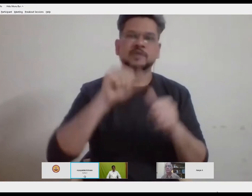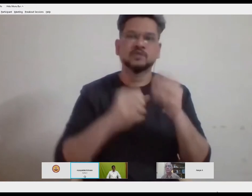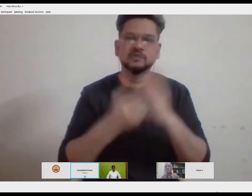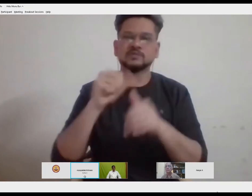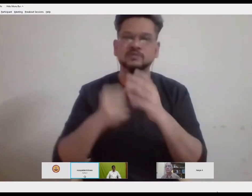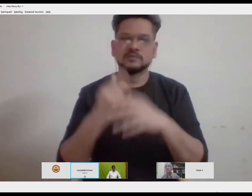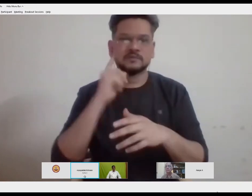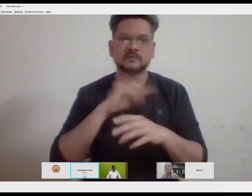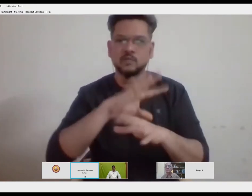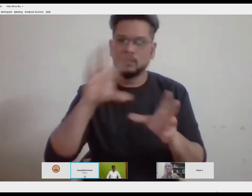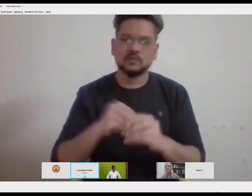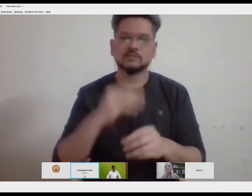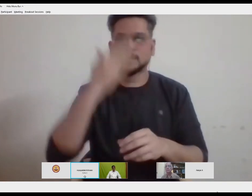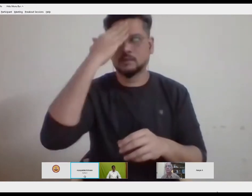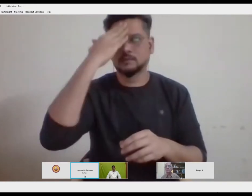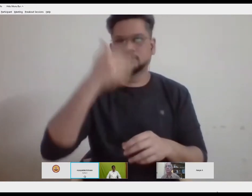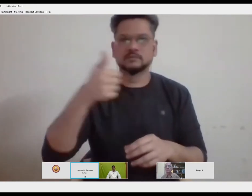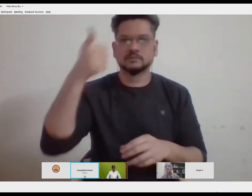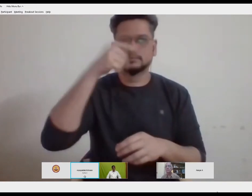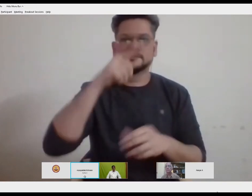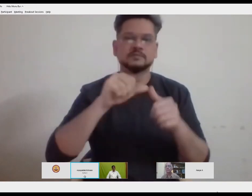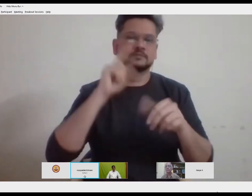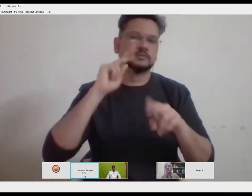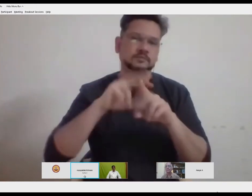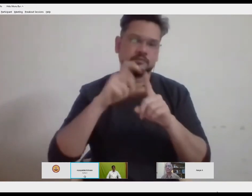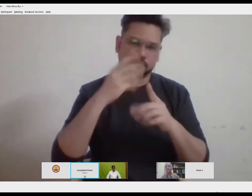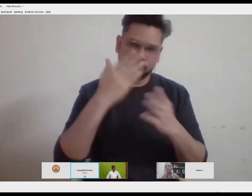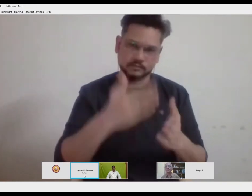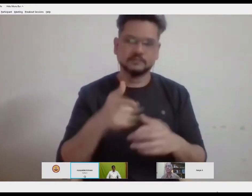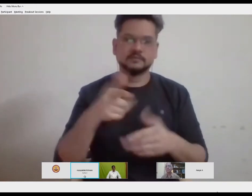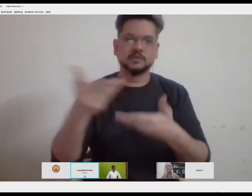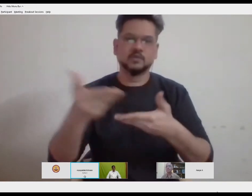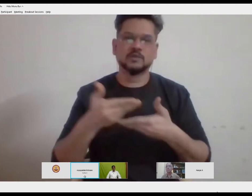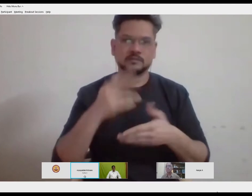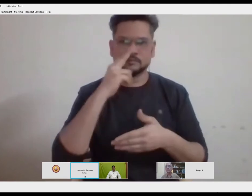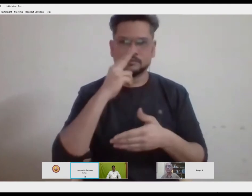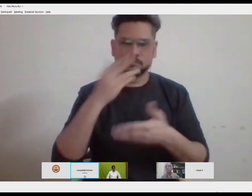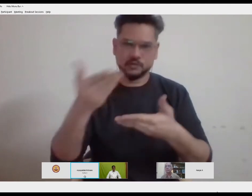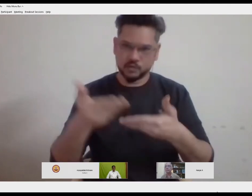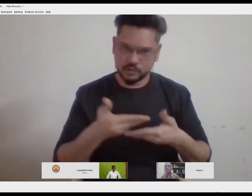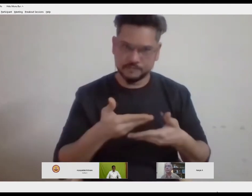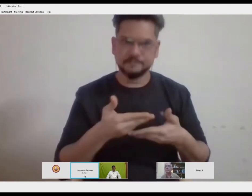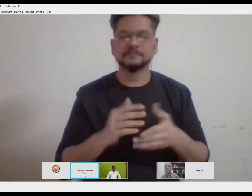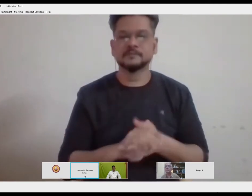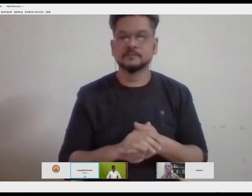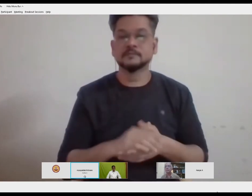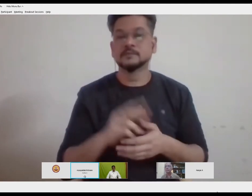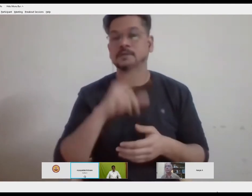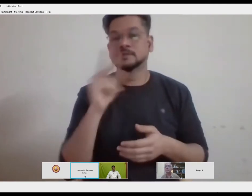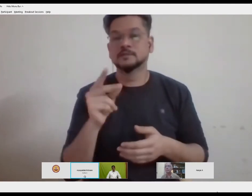Mr Gopalakrishnan today and the next presenter we have is a very young and dynamic